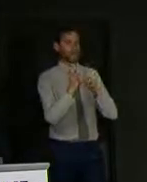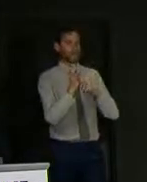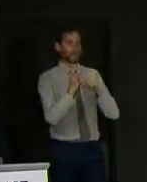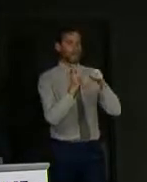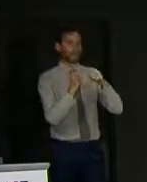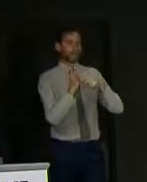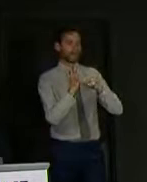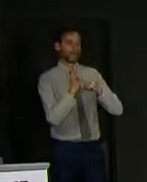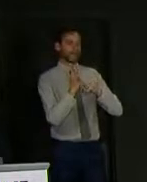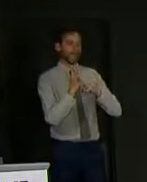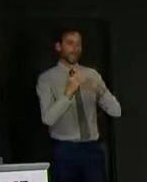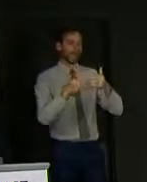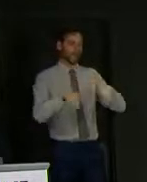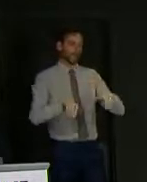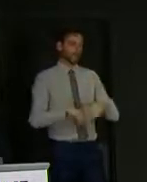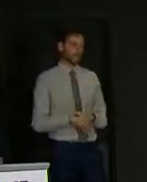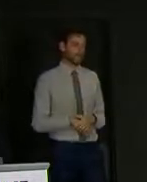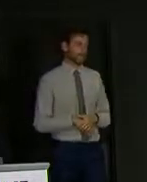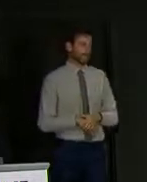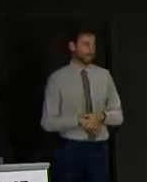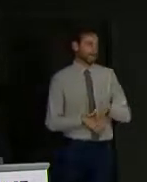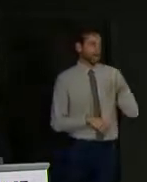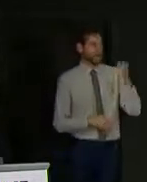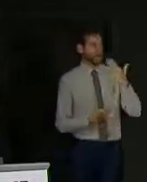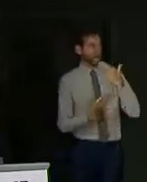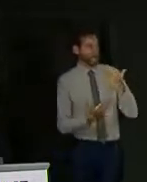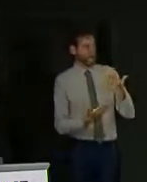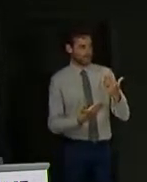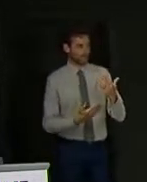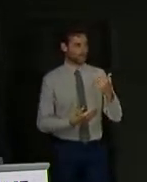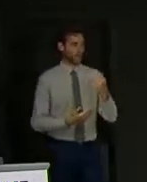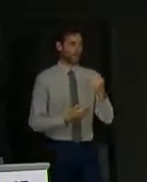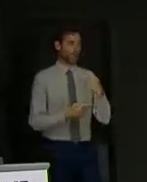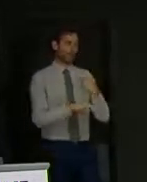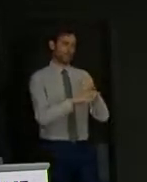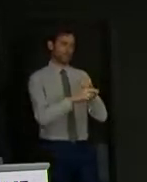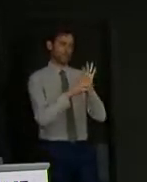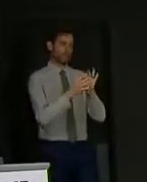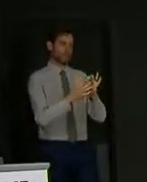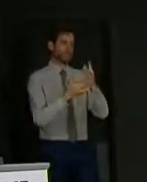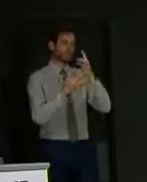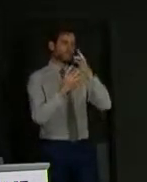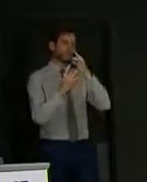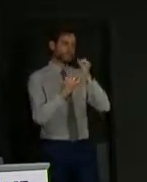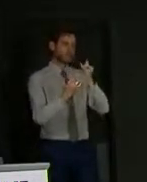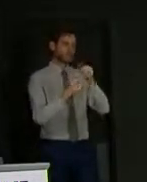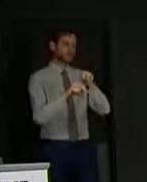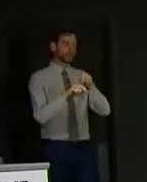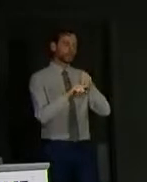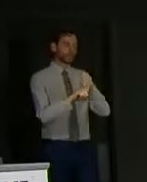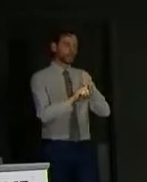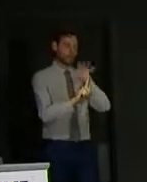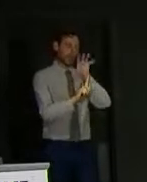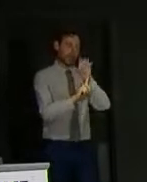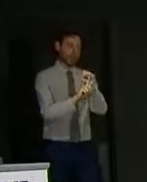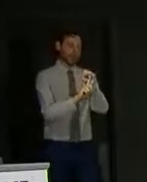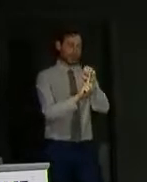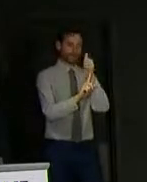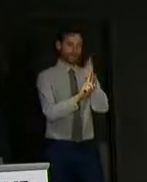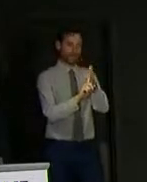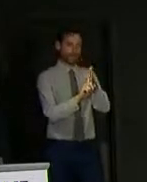Thank you very much, First Minister. Can I take you back to test, trace, and isolate, and support? As you know,